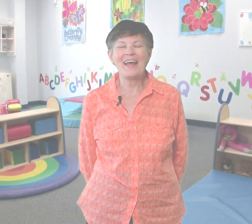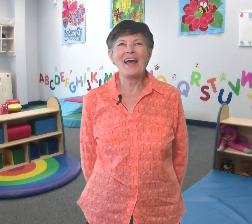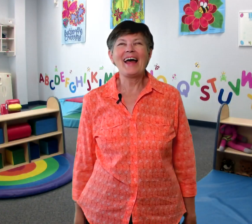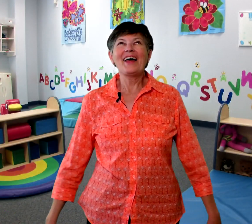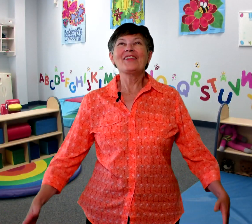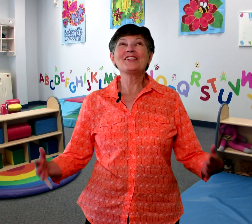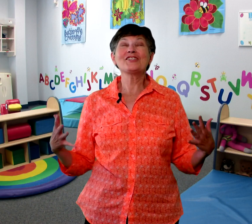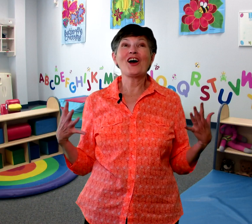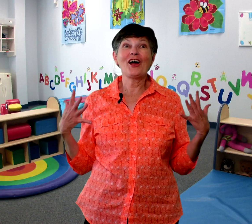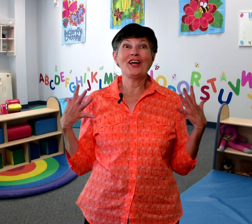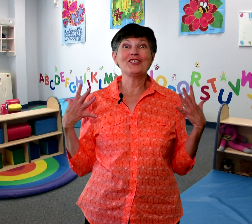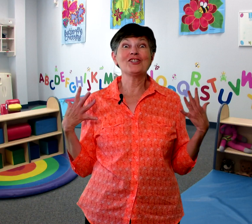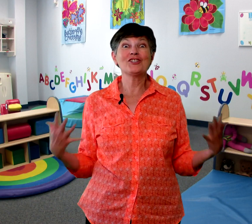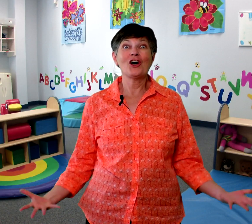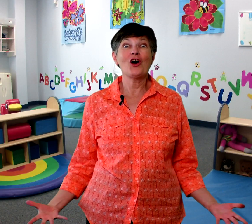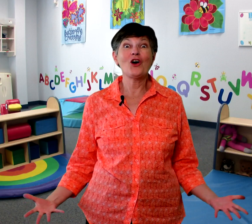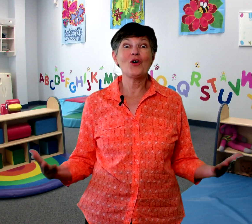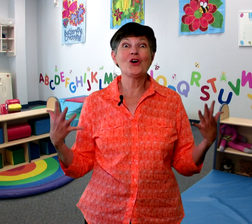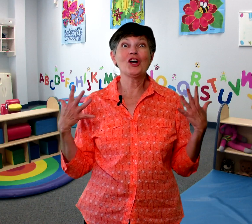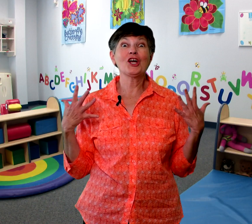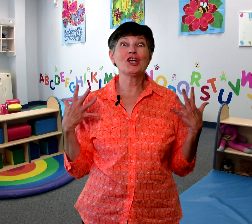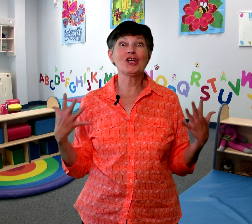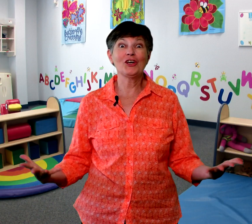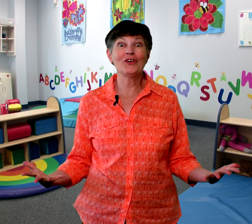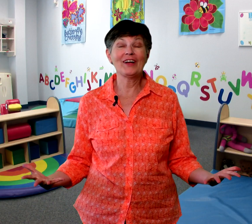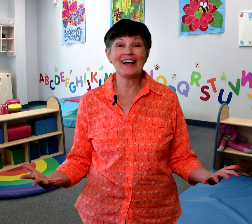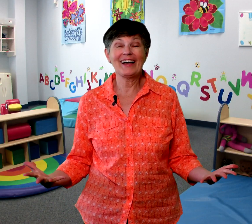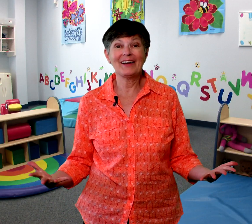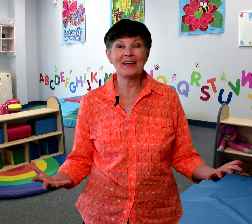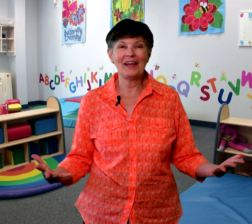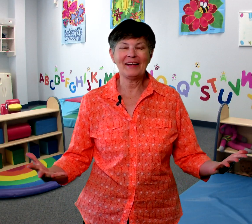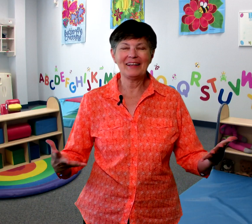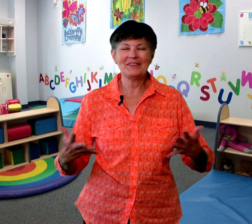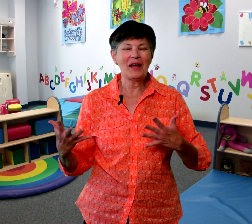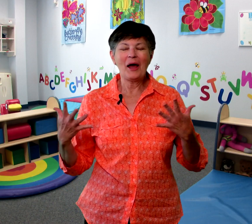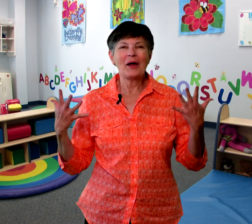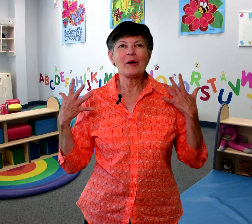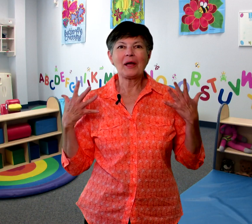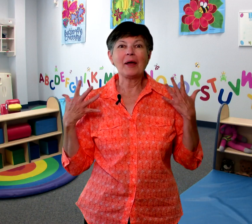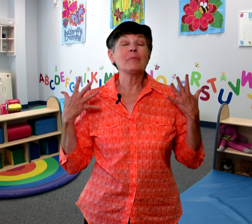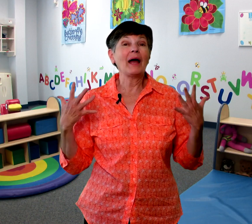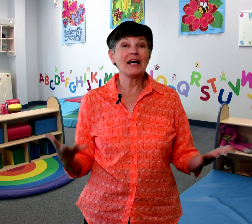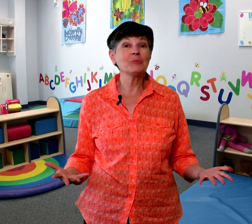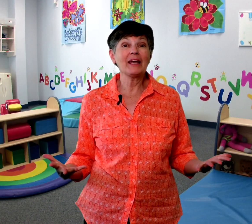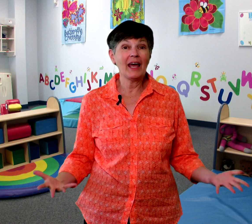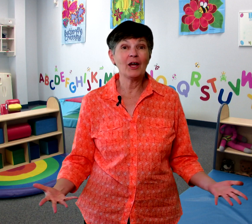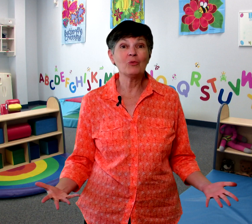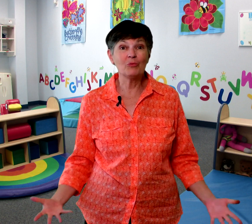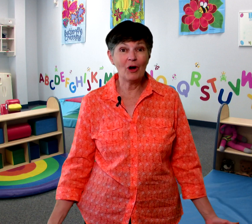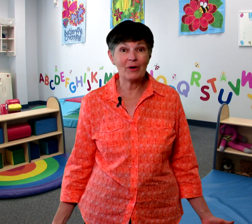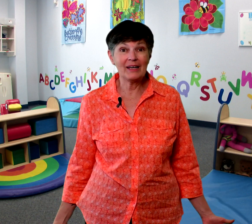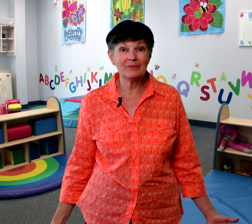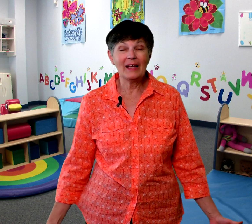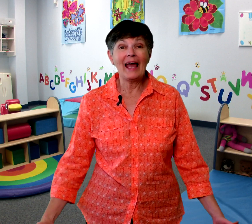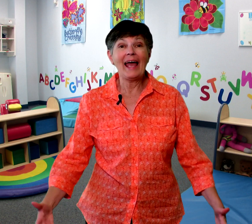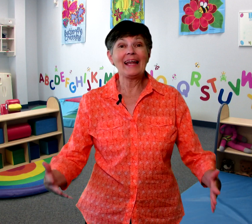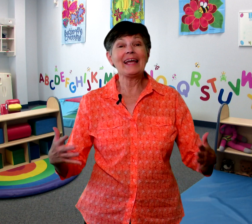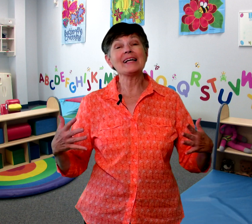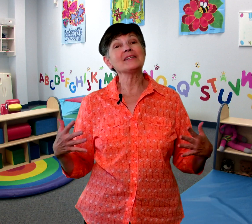This song is so cute. My husband Ken wrote it and he gets